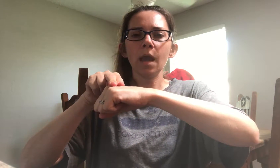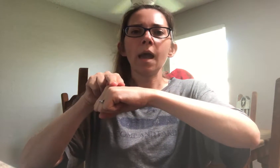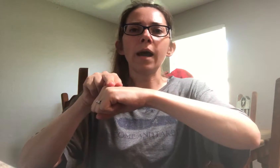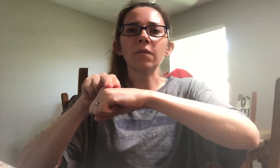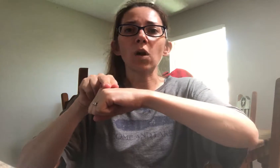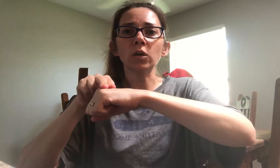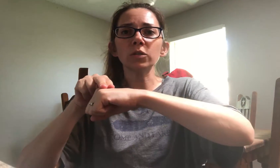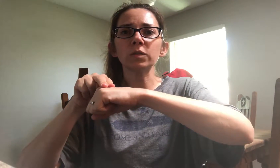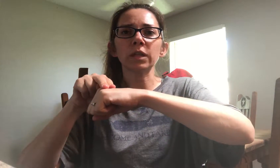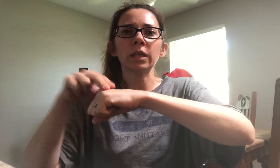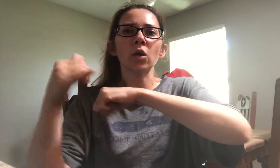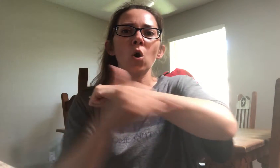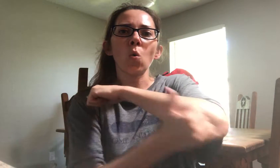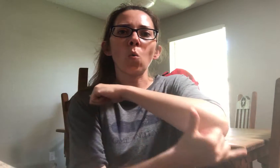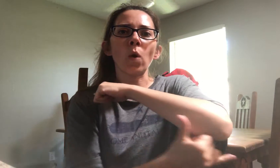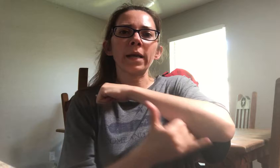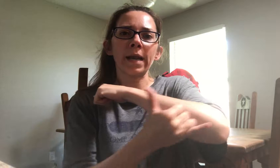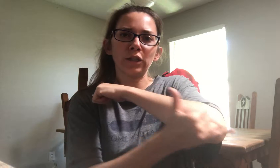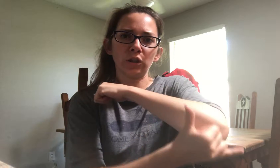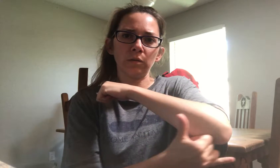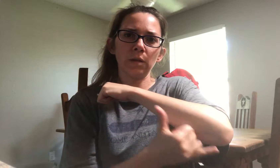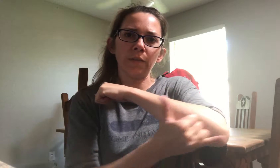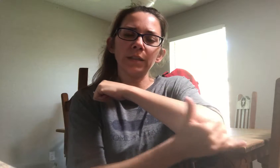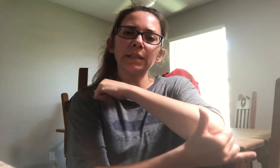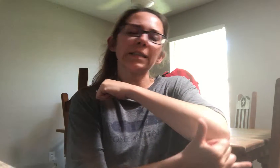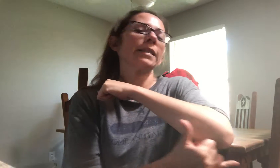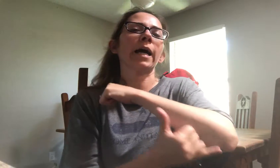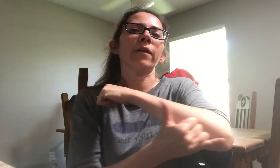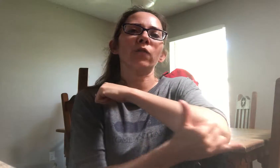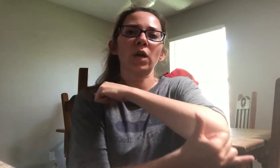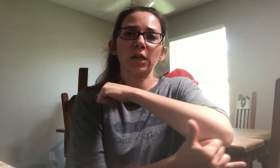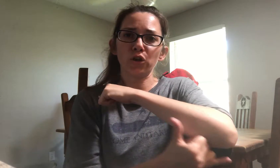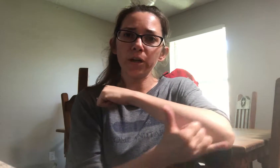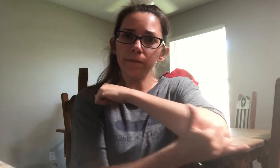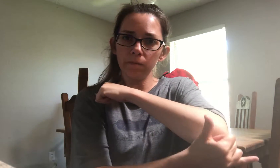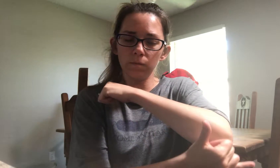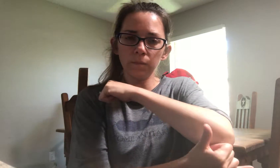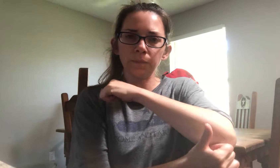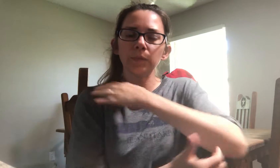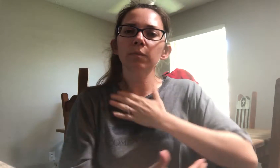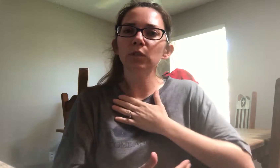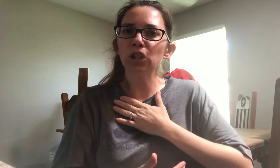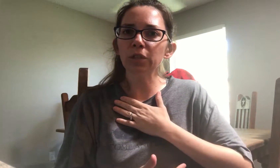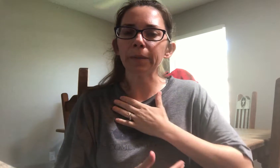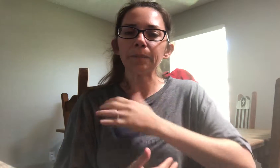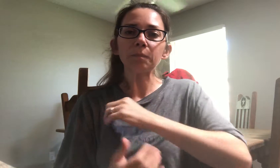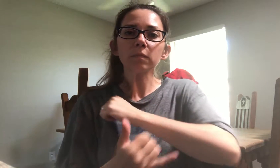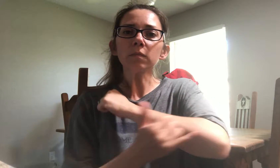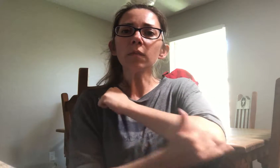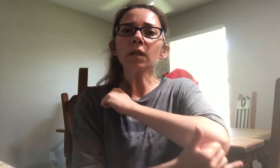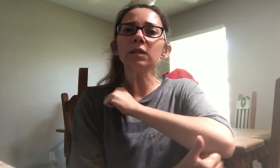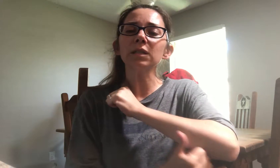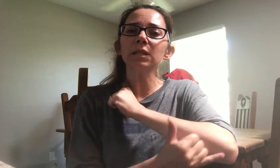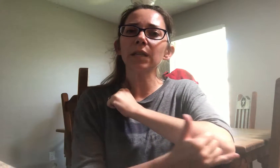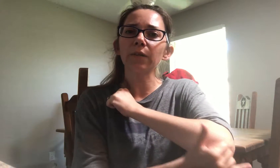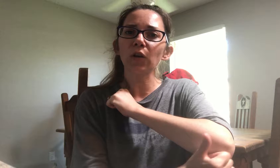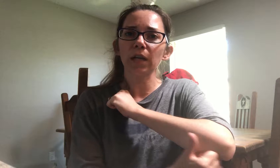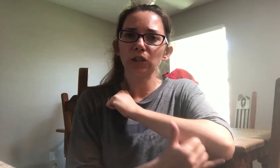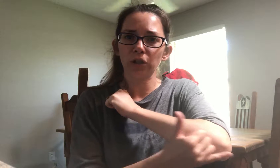I have also seen one nation and this is the sign for country. Excuse me. This is the sign for country.